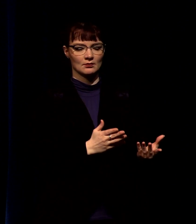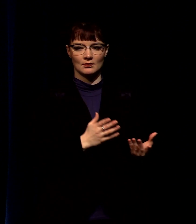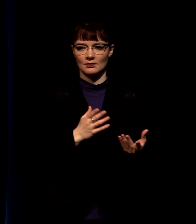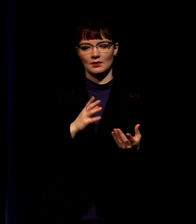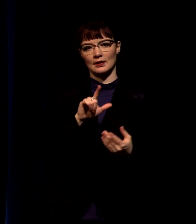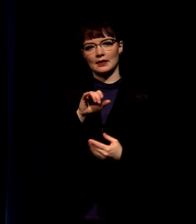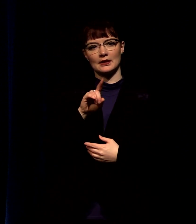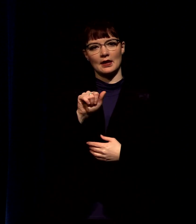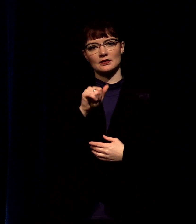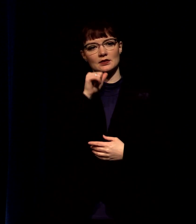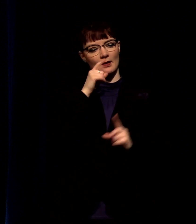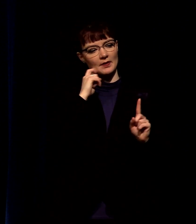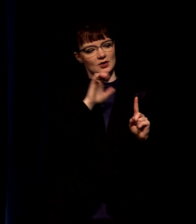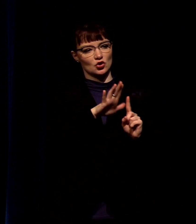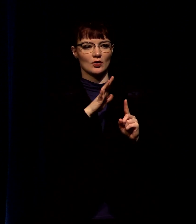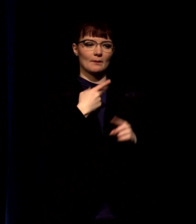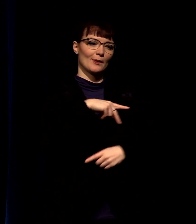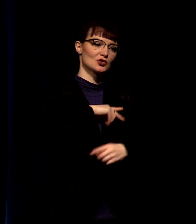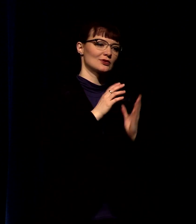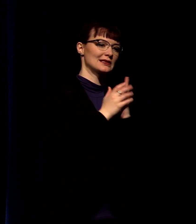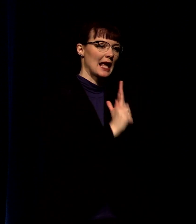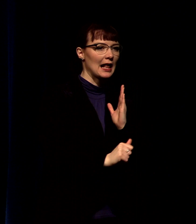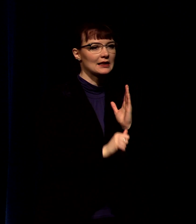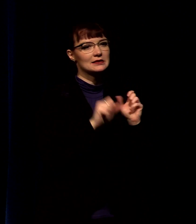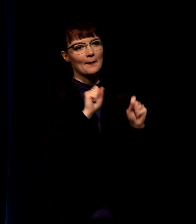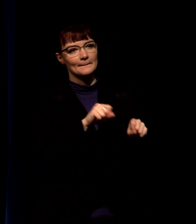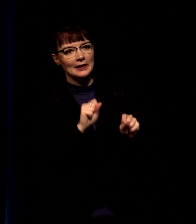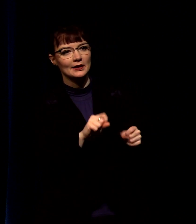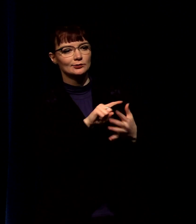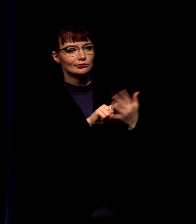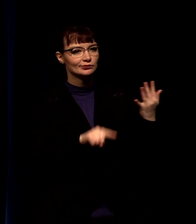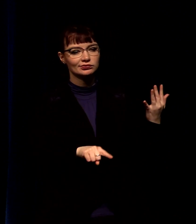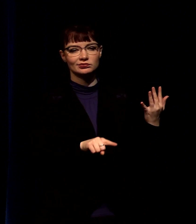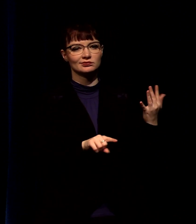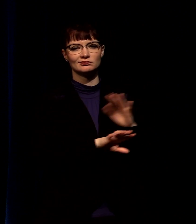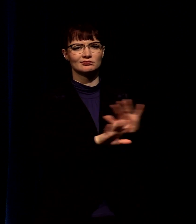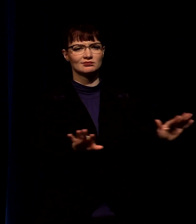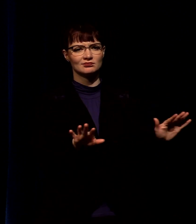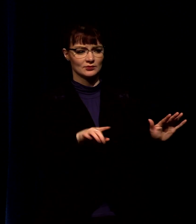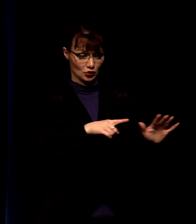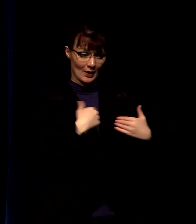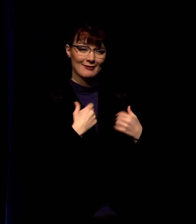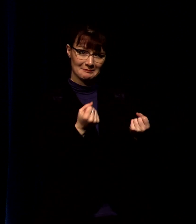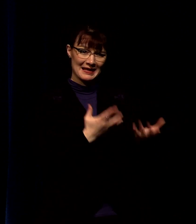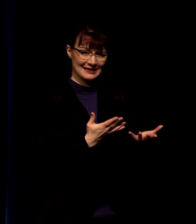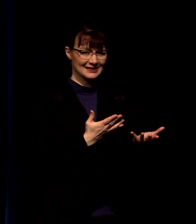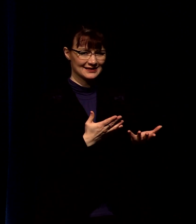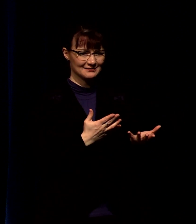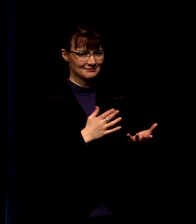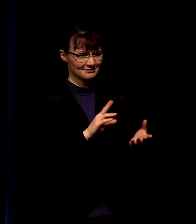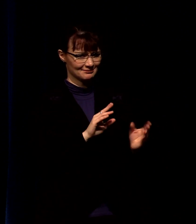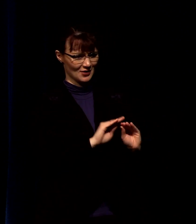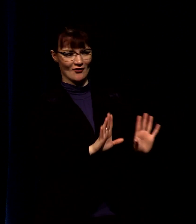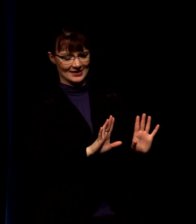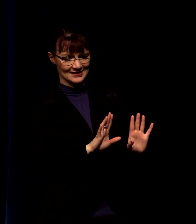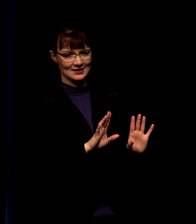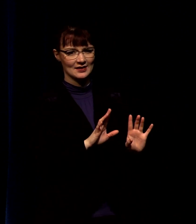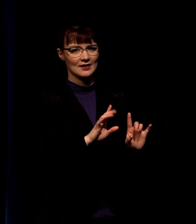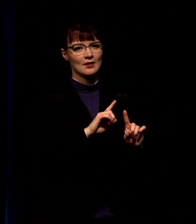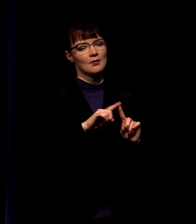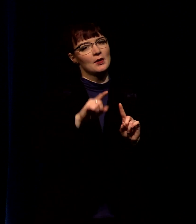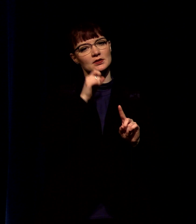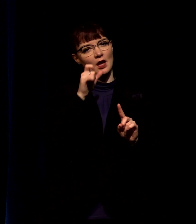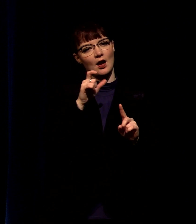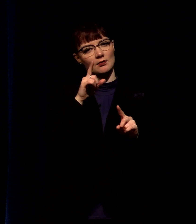personal talents your personal strengths and skills while you have many um and then not